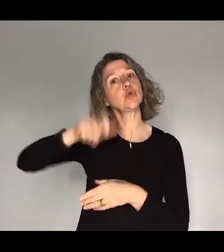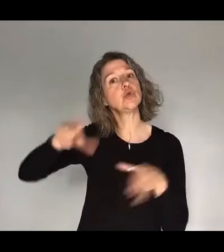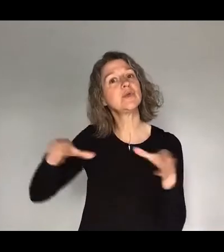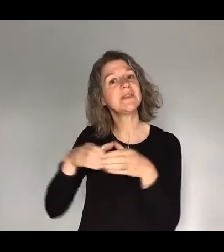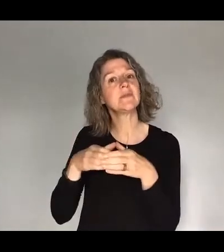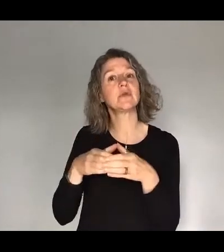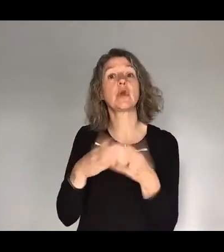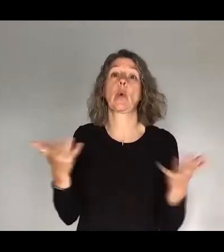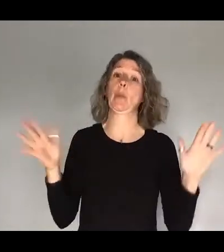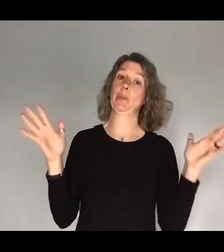Nikita Ainsworth?